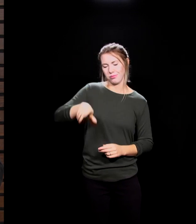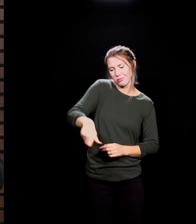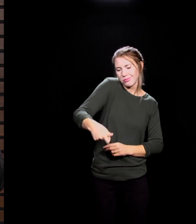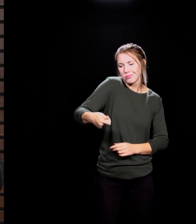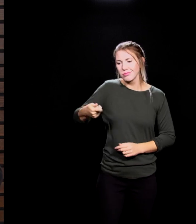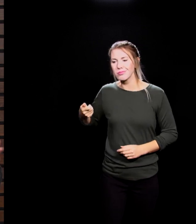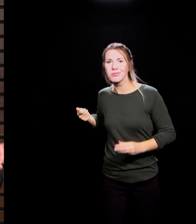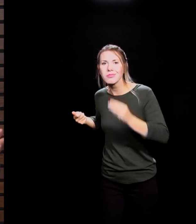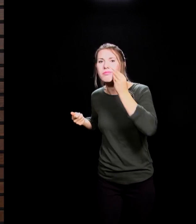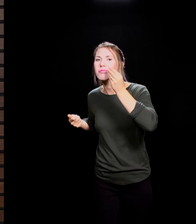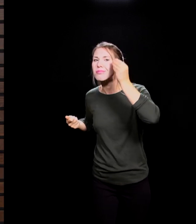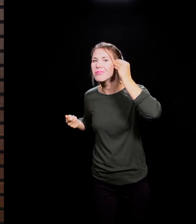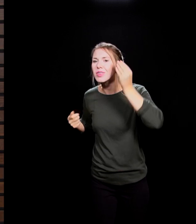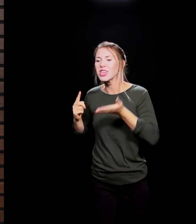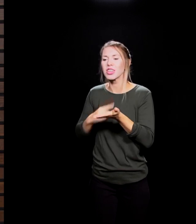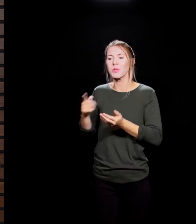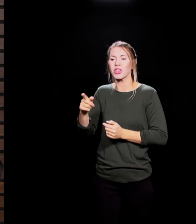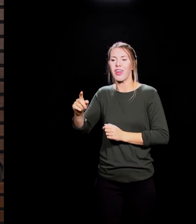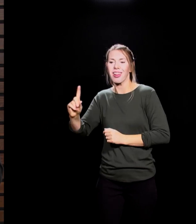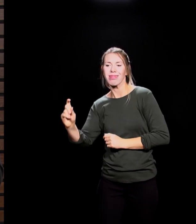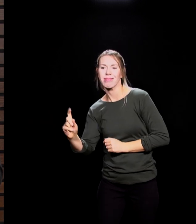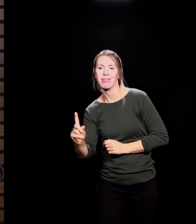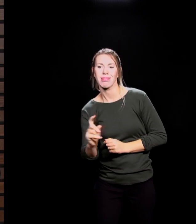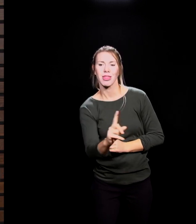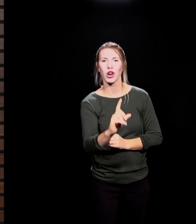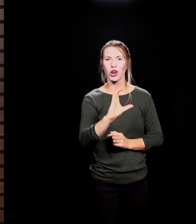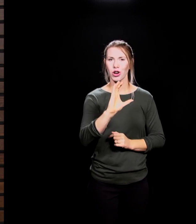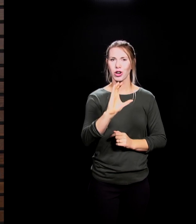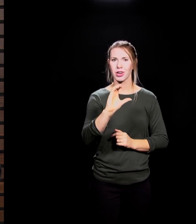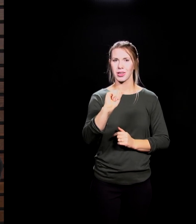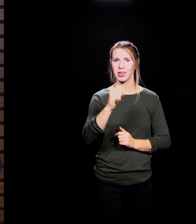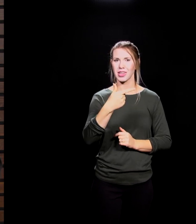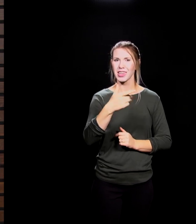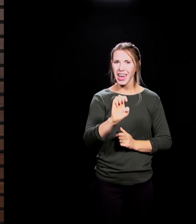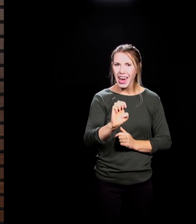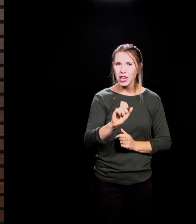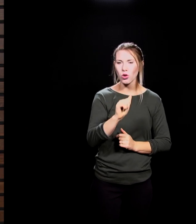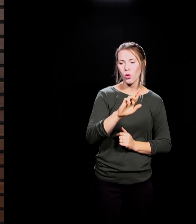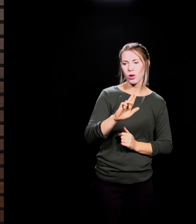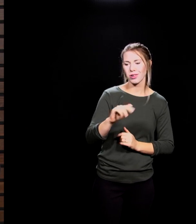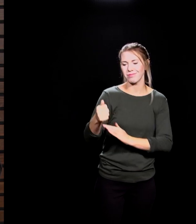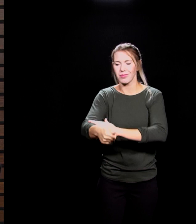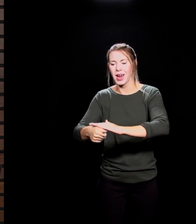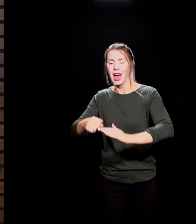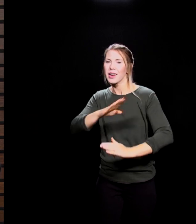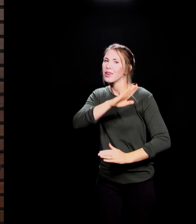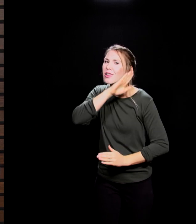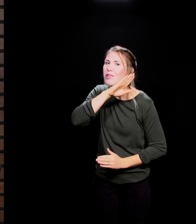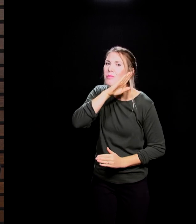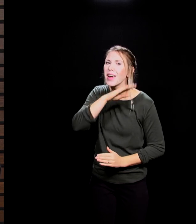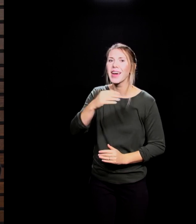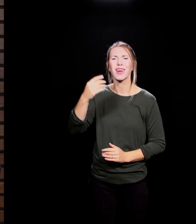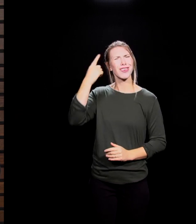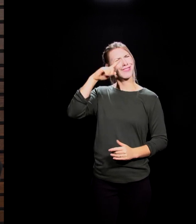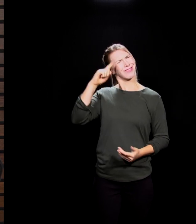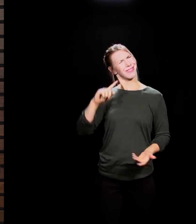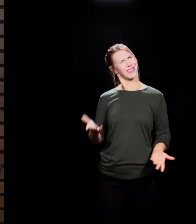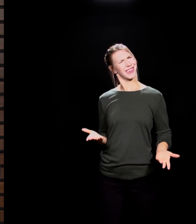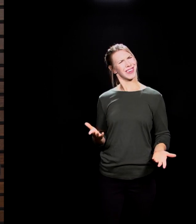run to her kennel, or she'll run to some corner, or run under the bed. And the reason she's doing that is because she has done something